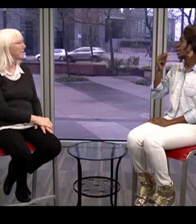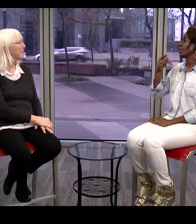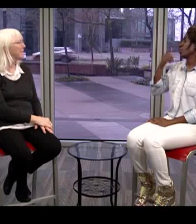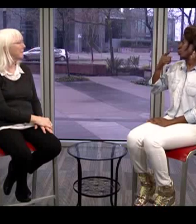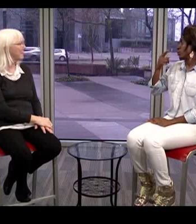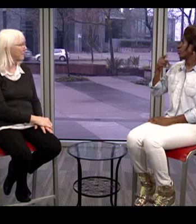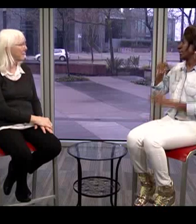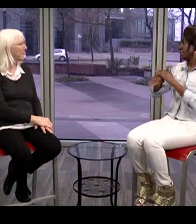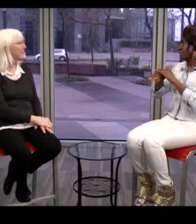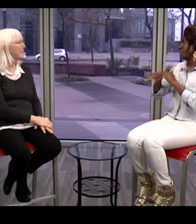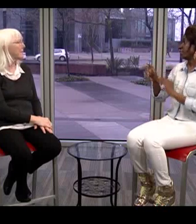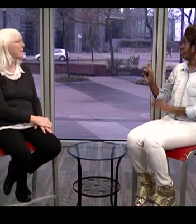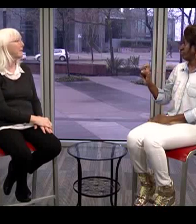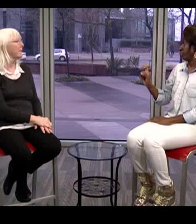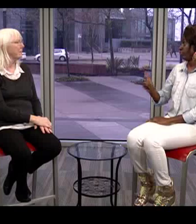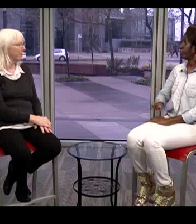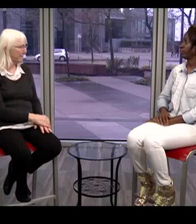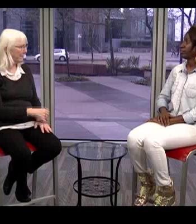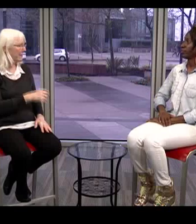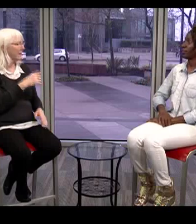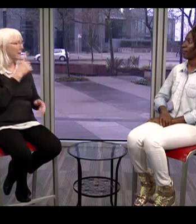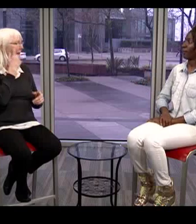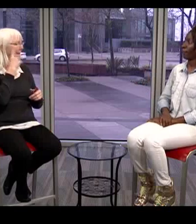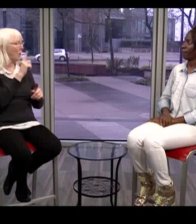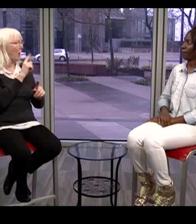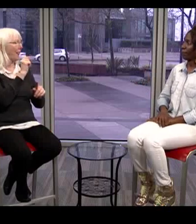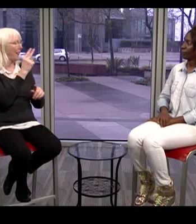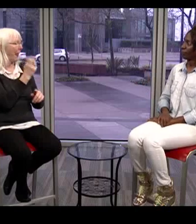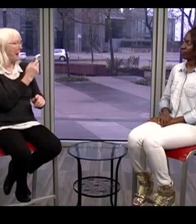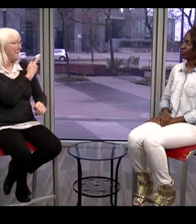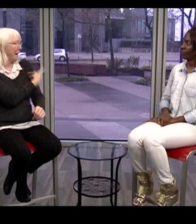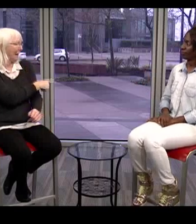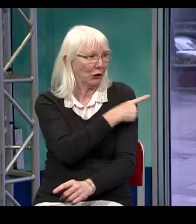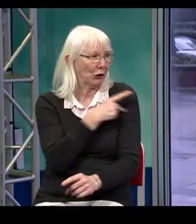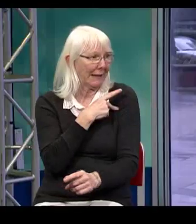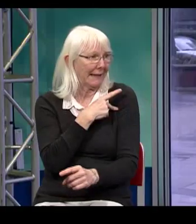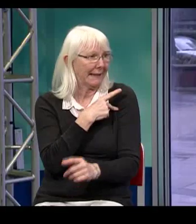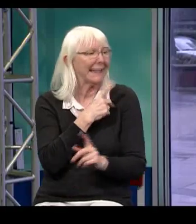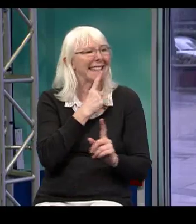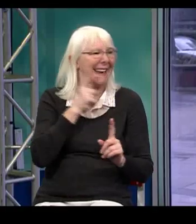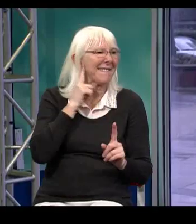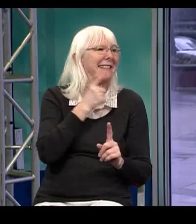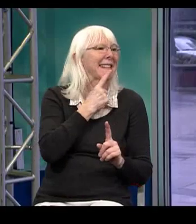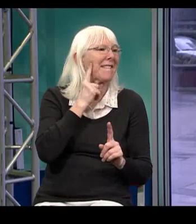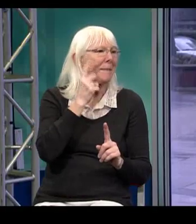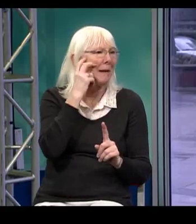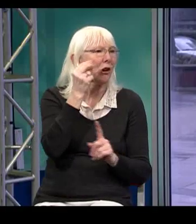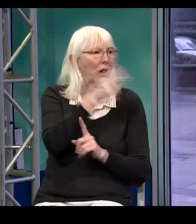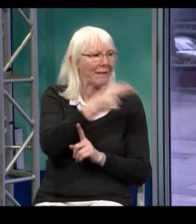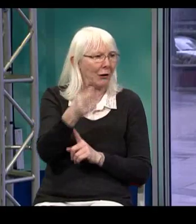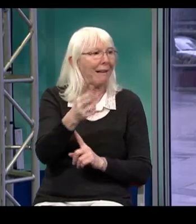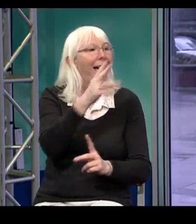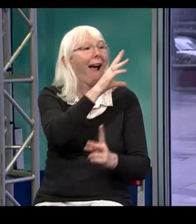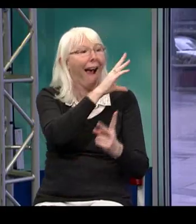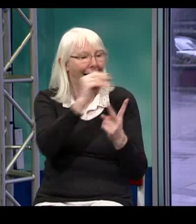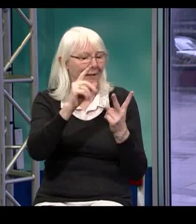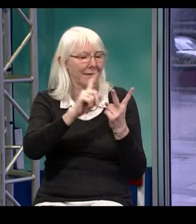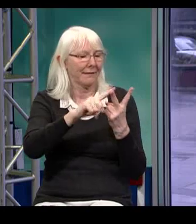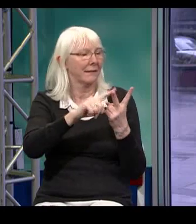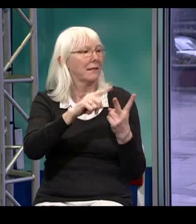Just for deaf, deaf-blind, hearing people to access this kind of a service? For the patients themselves, for people who are deaf, deaf